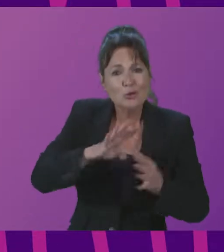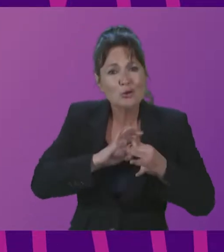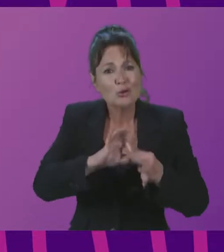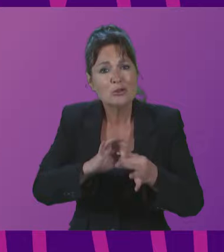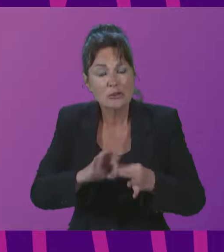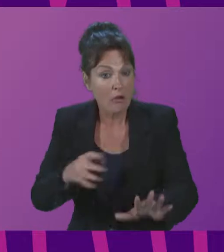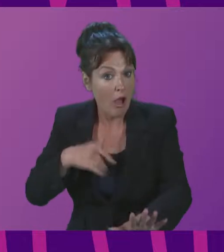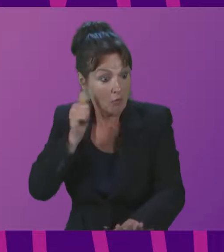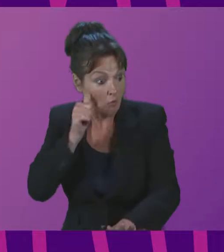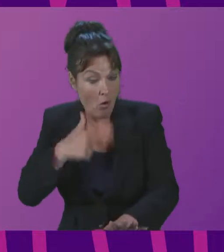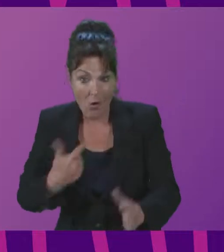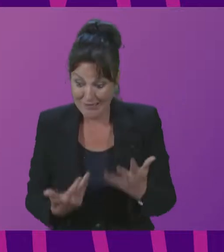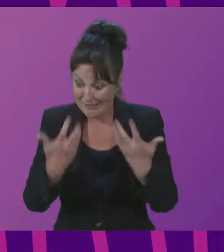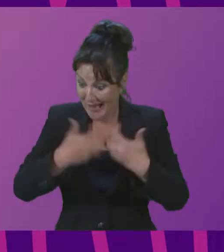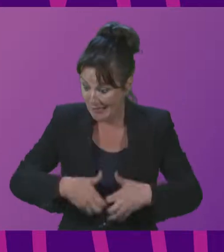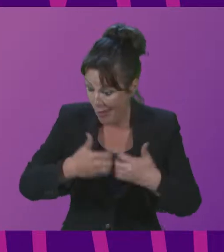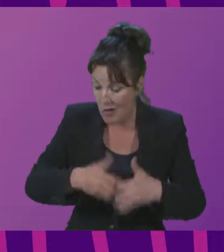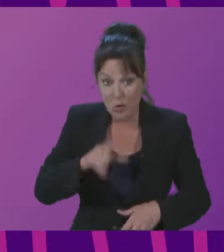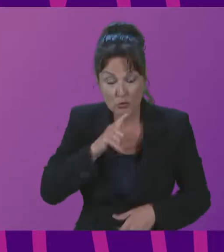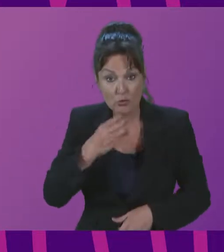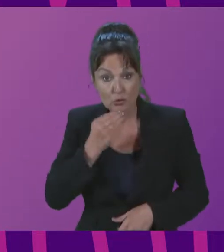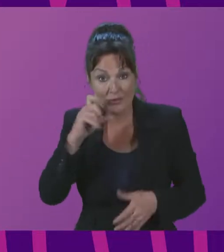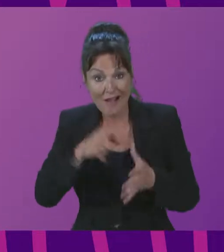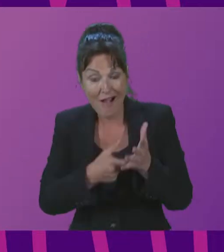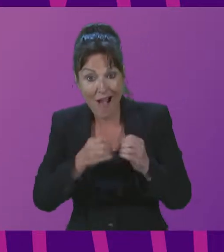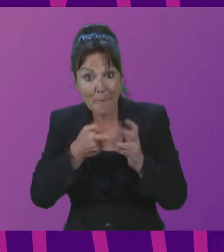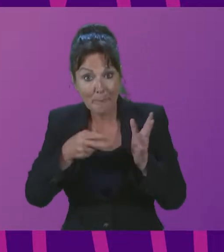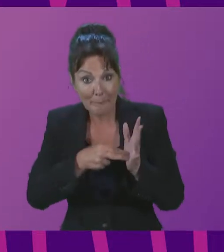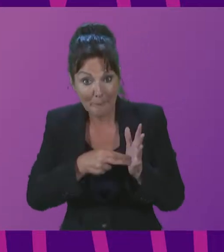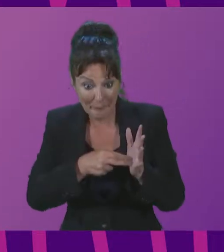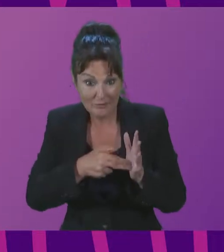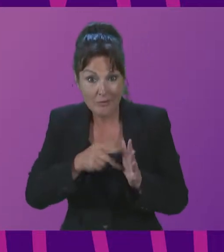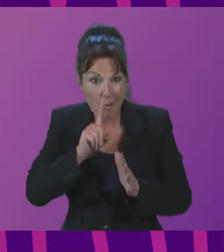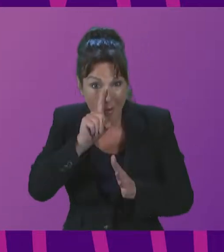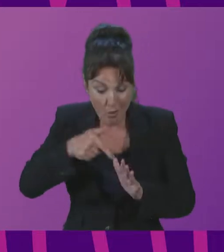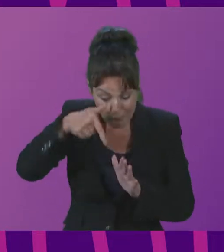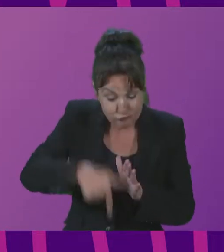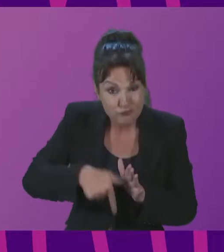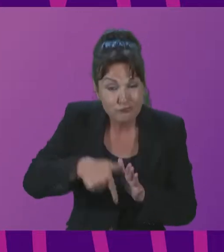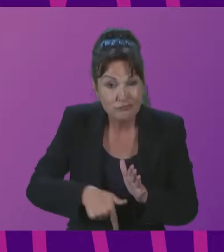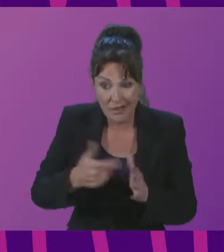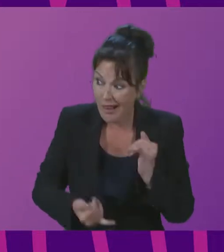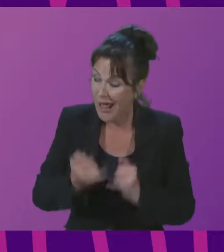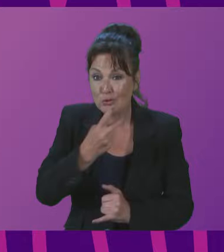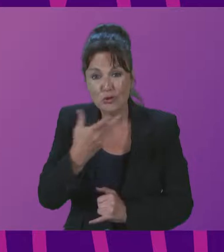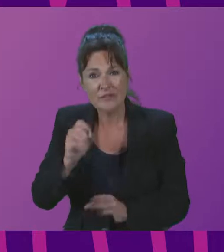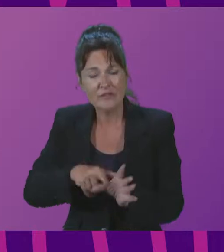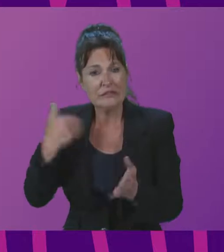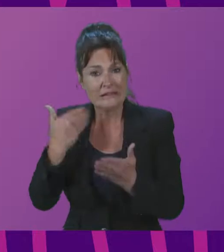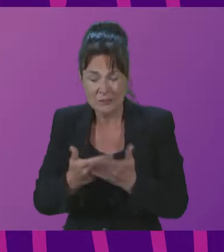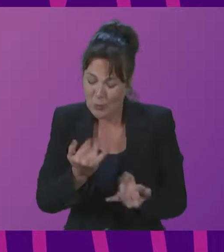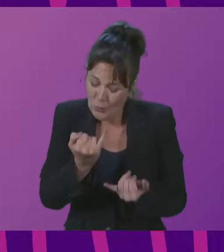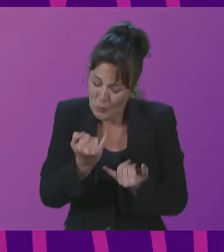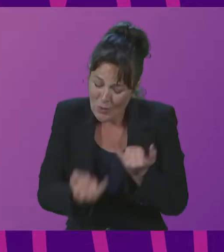and carbon use in the almost 250 years since has done far more than break nature's social